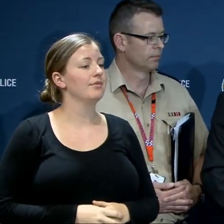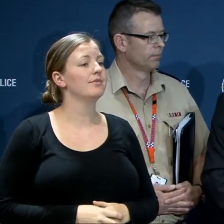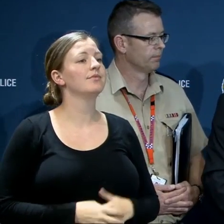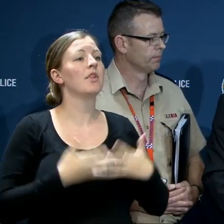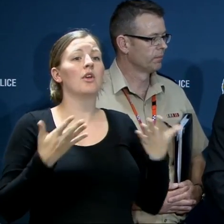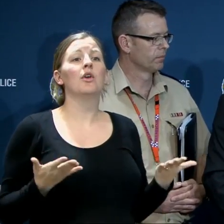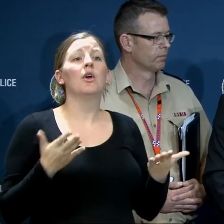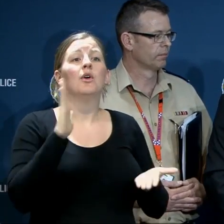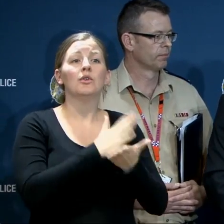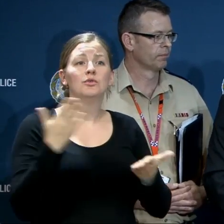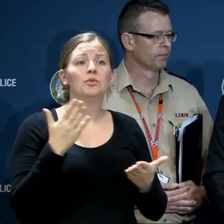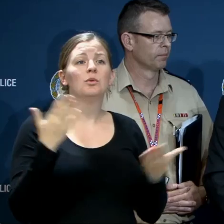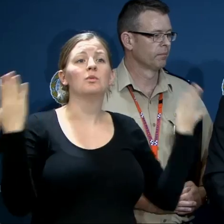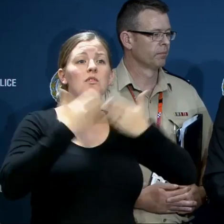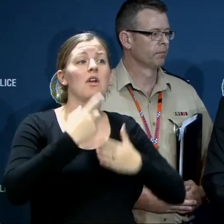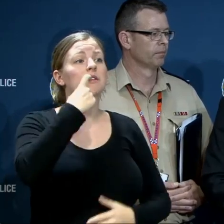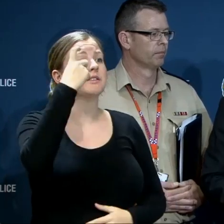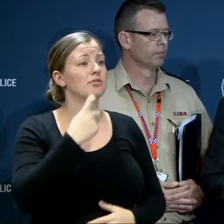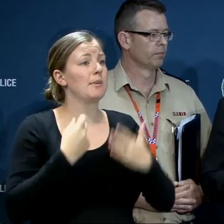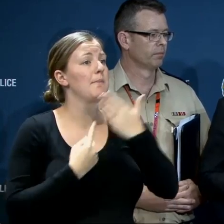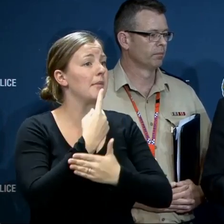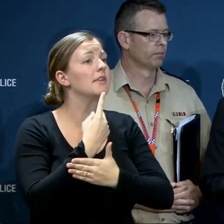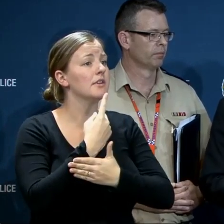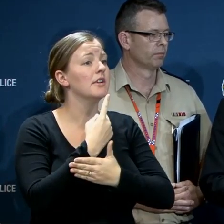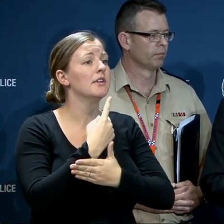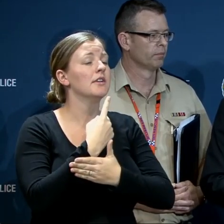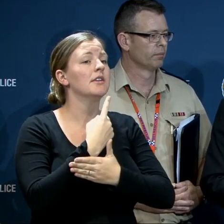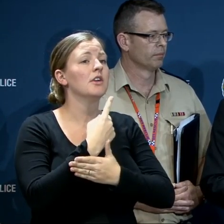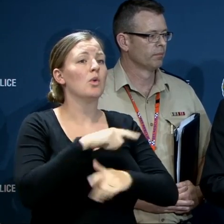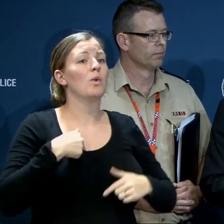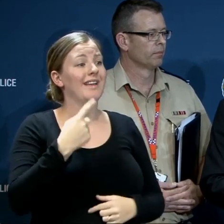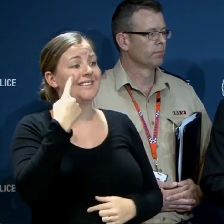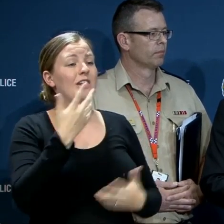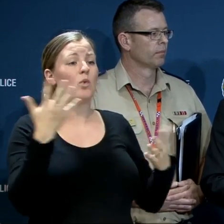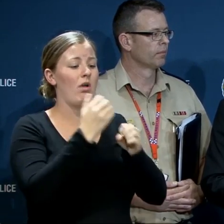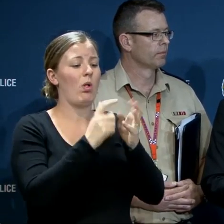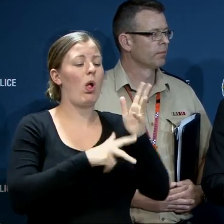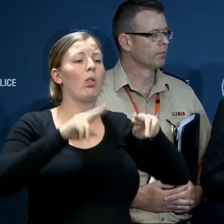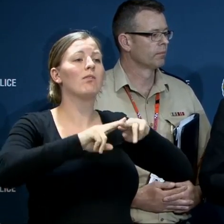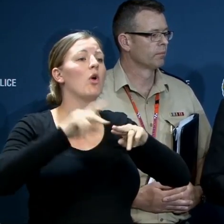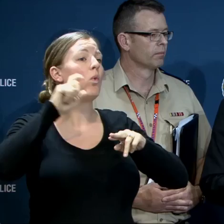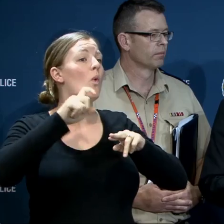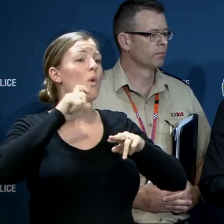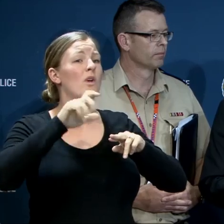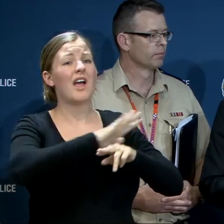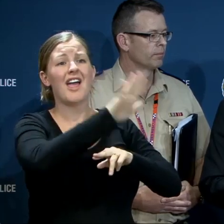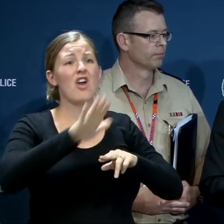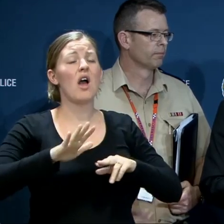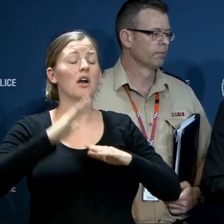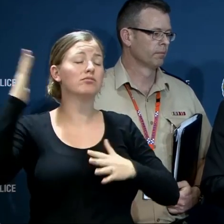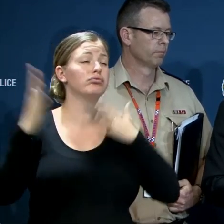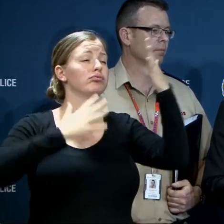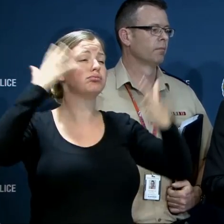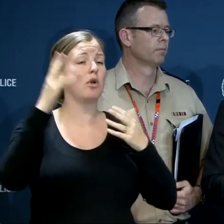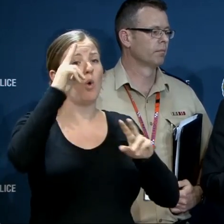Quite a serious situation developing. We've noticed winds across the Gulf waters increasing across all Gulf waters to gale force